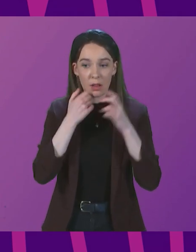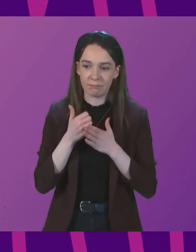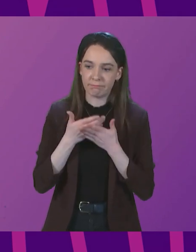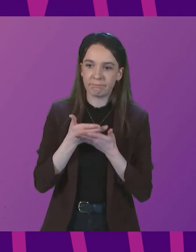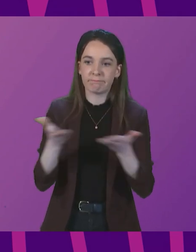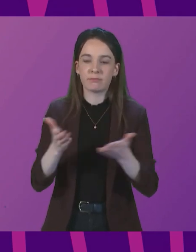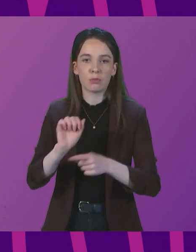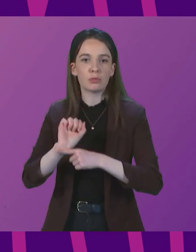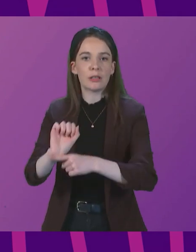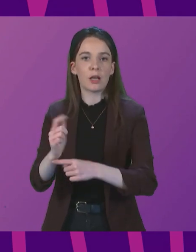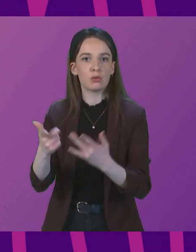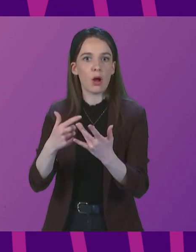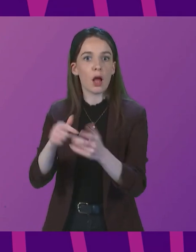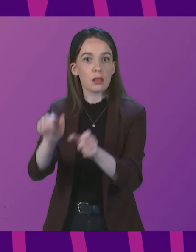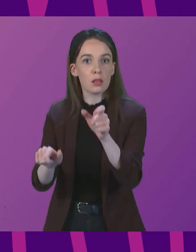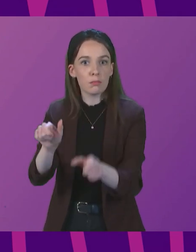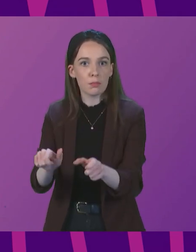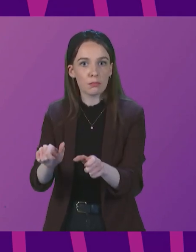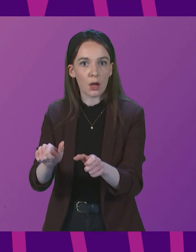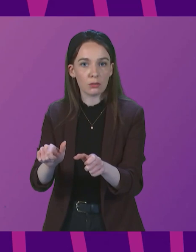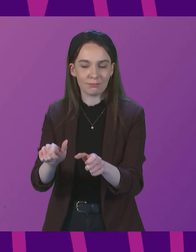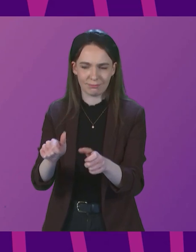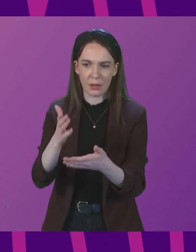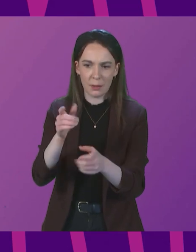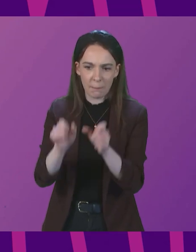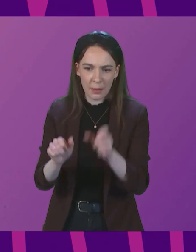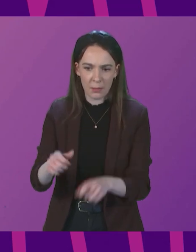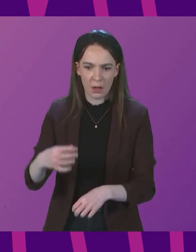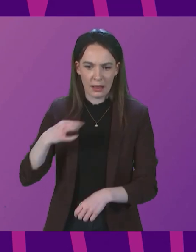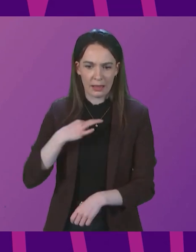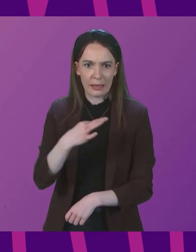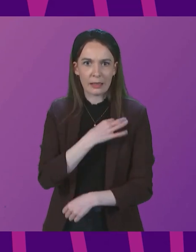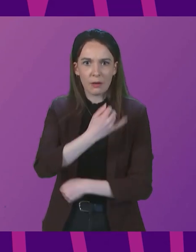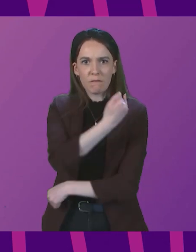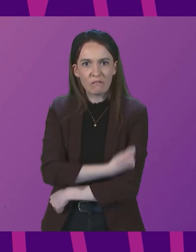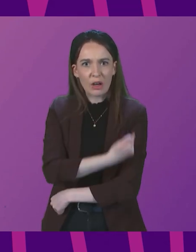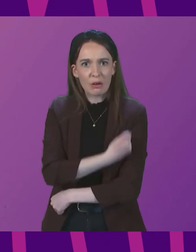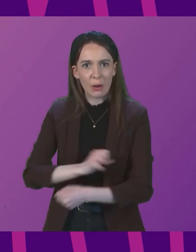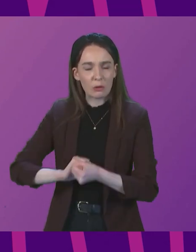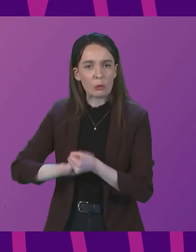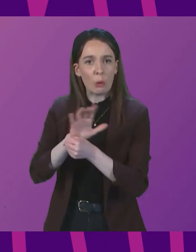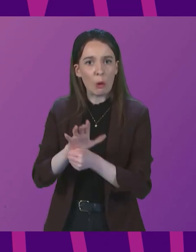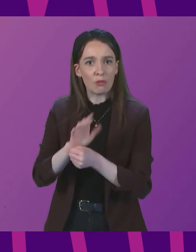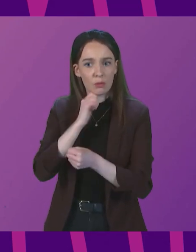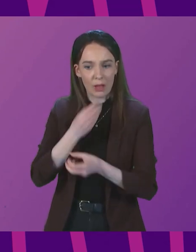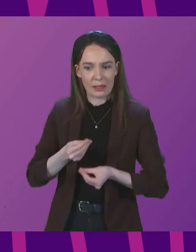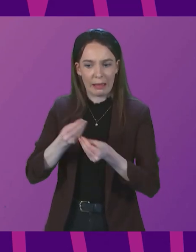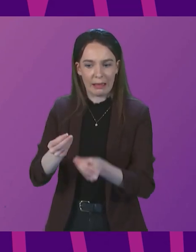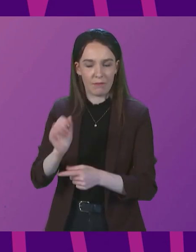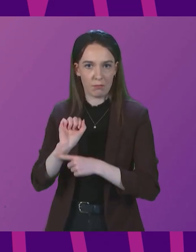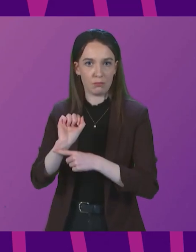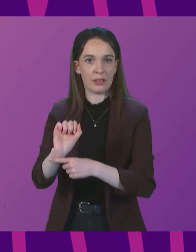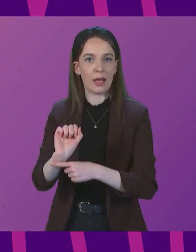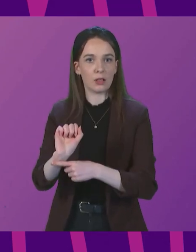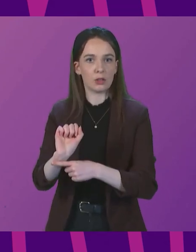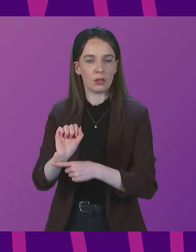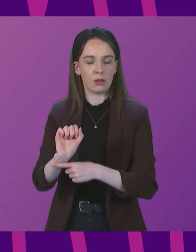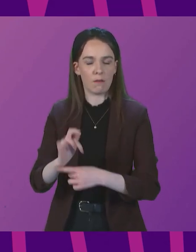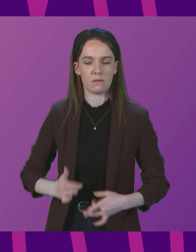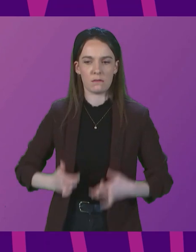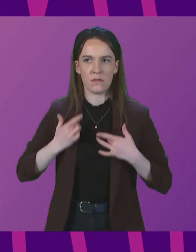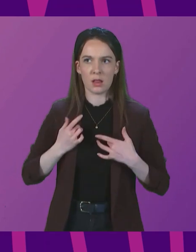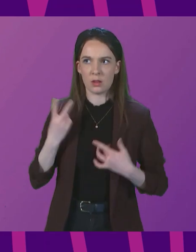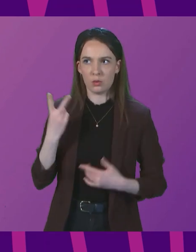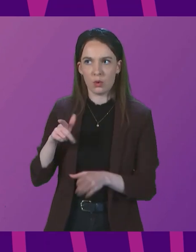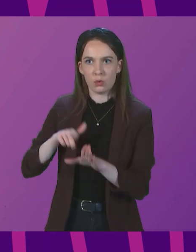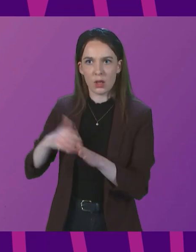to others, particularly those who are most clinically vulnerable to this virus, then it is something, particularly after all of the sacrifice and the heartache of